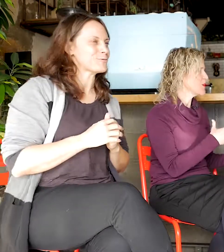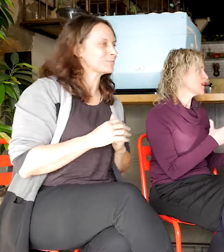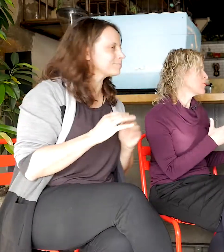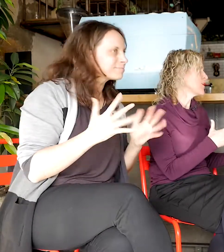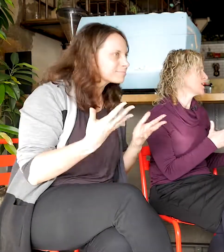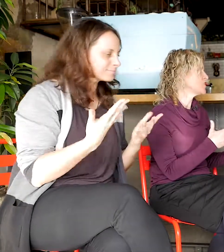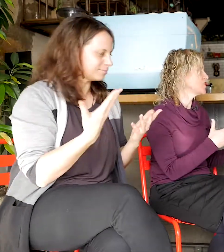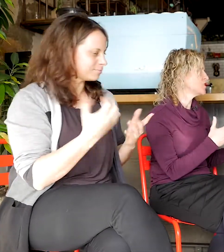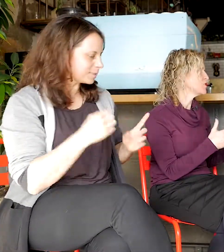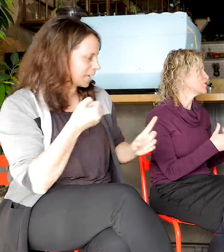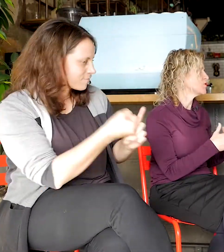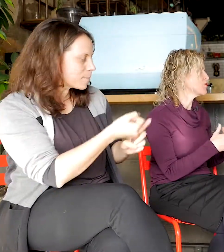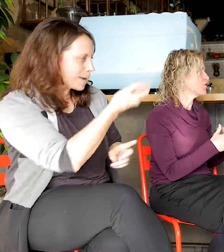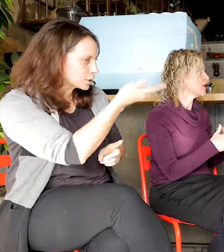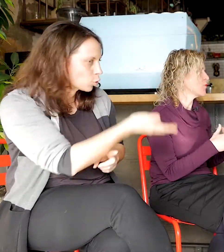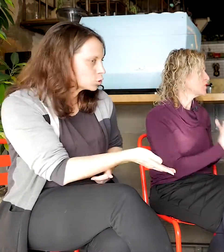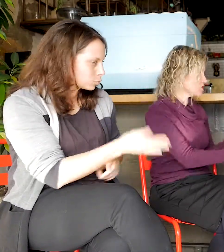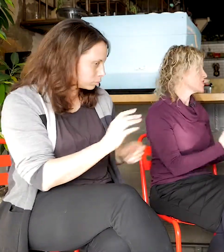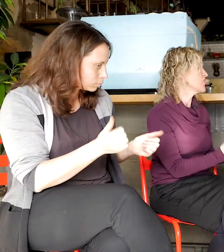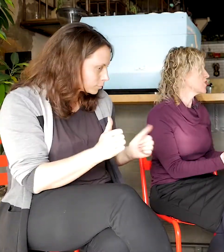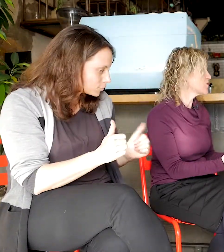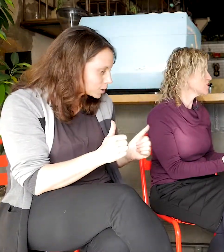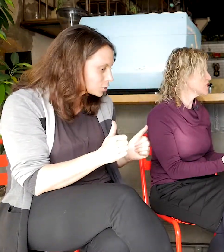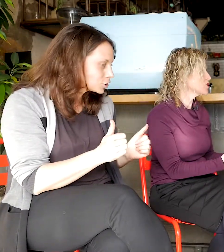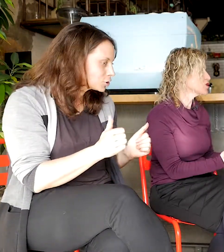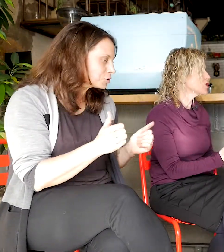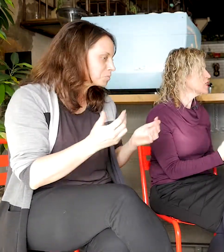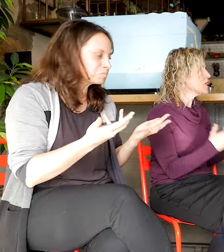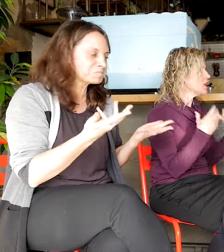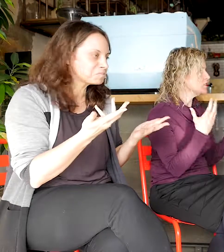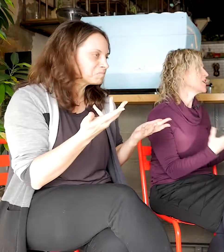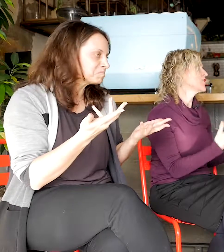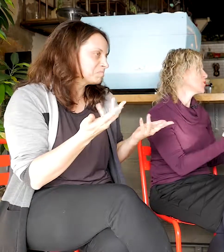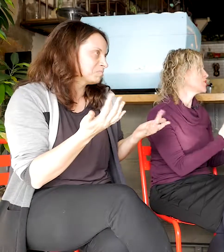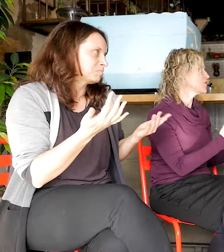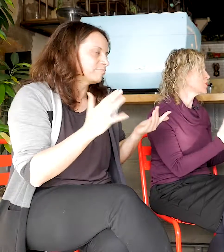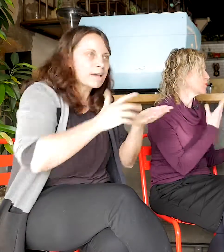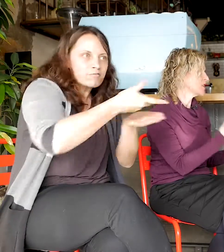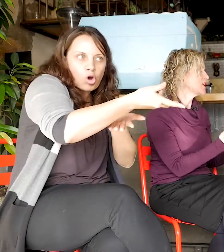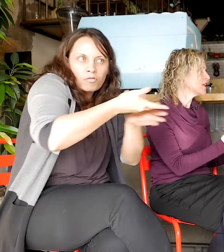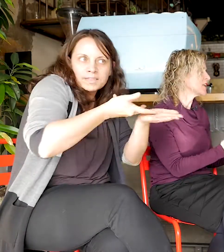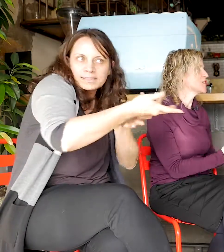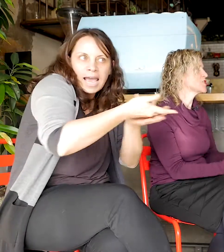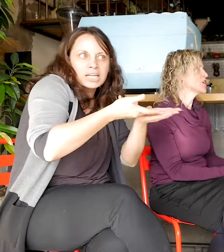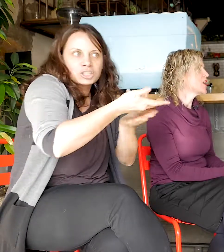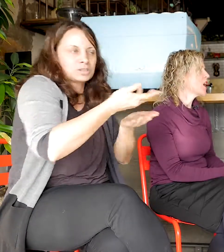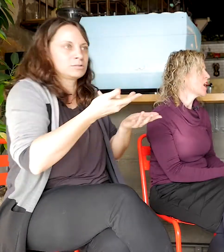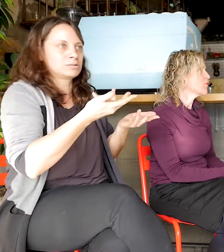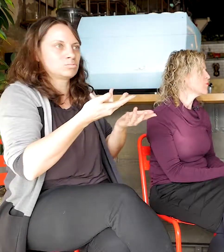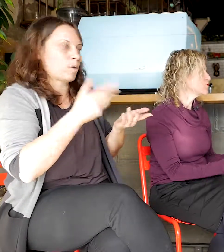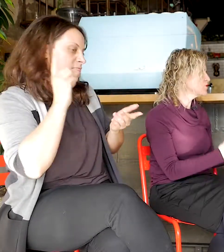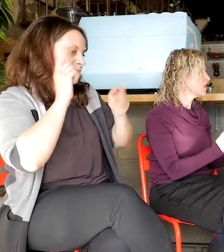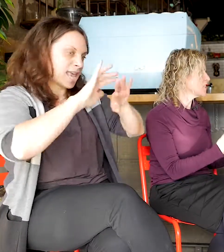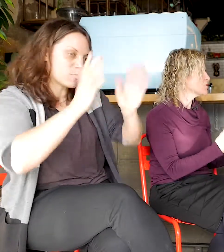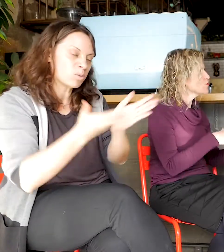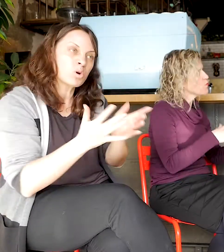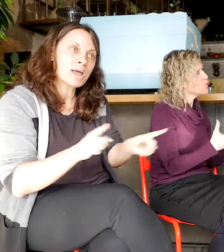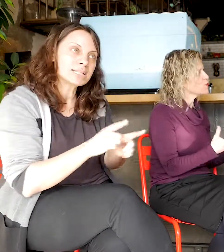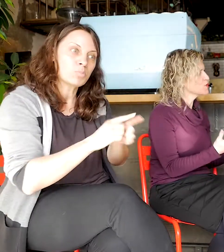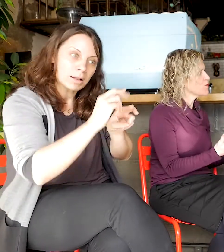impact on you sort of when you're just having a conversation in the hearing world as well in English. Would you say that was true? what sort